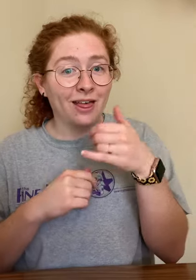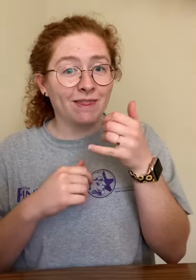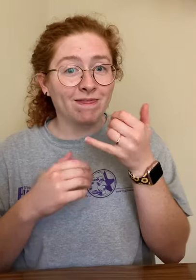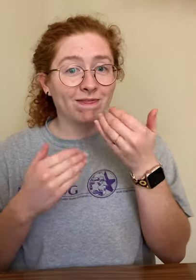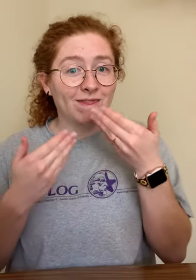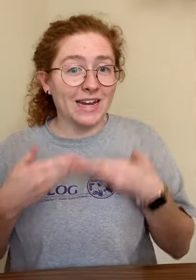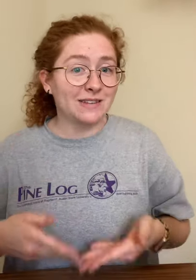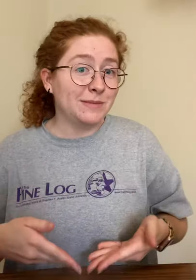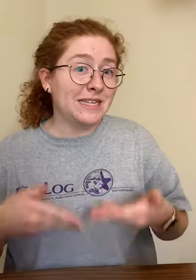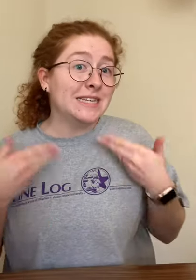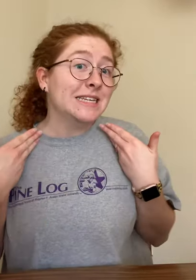that's me.